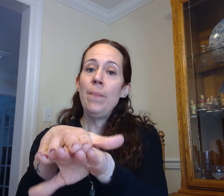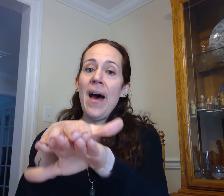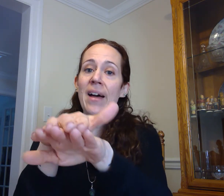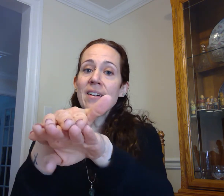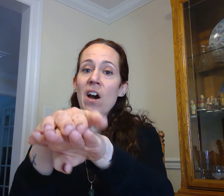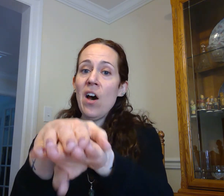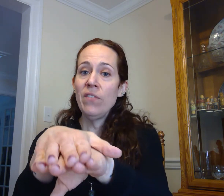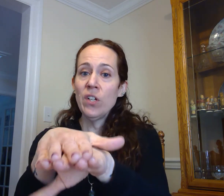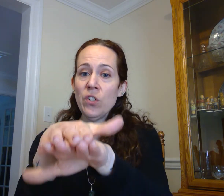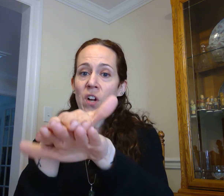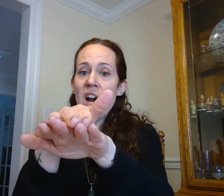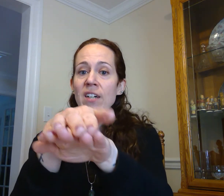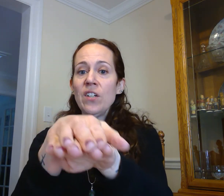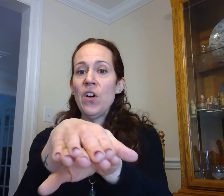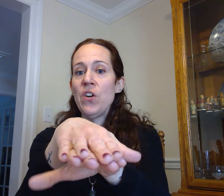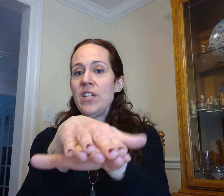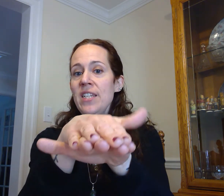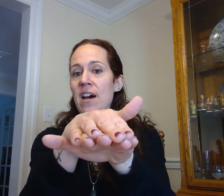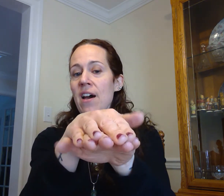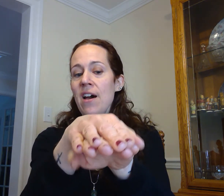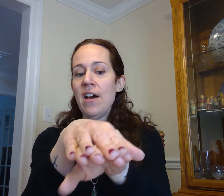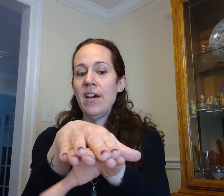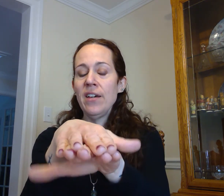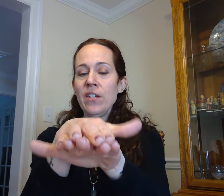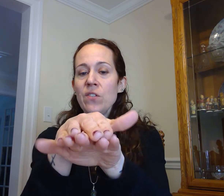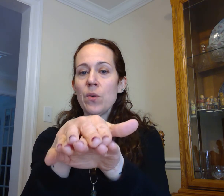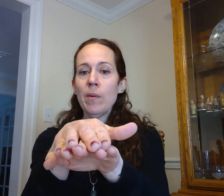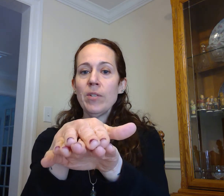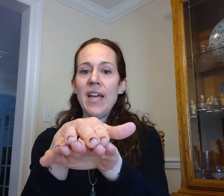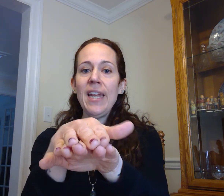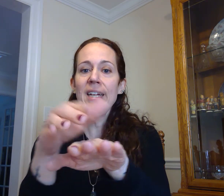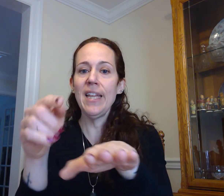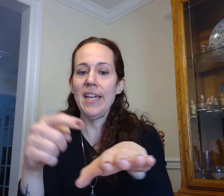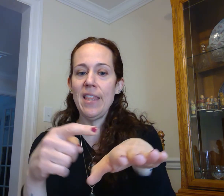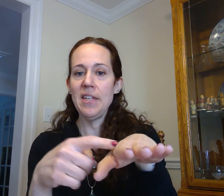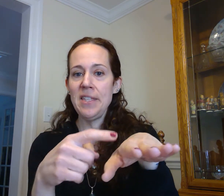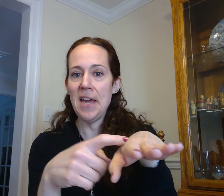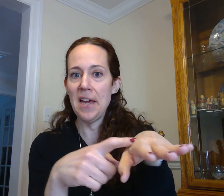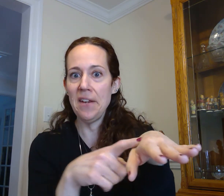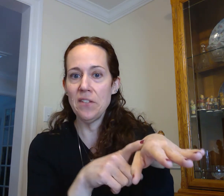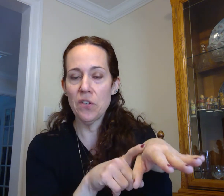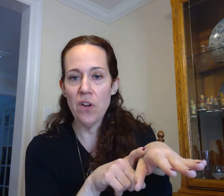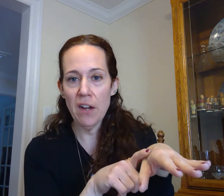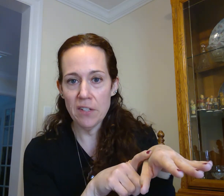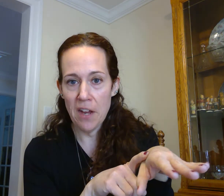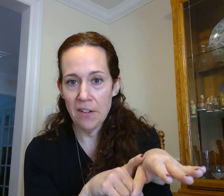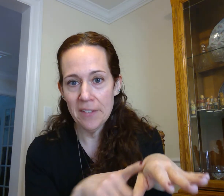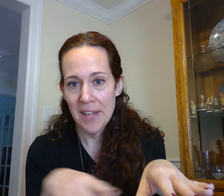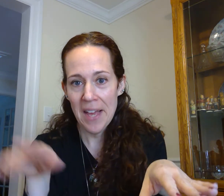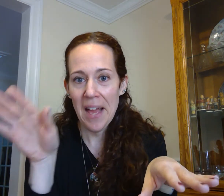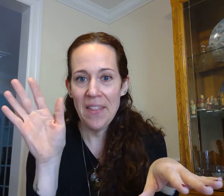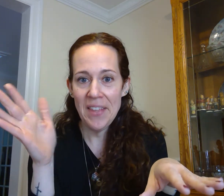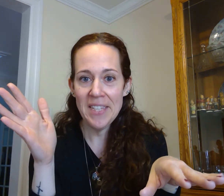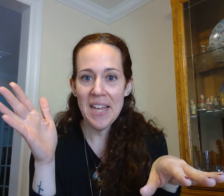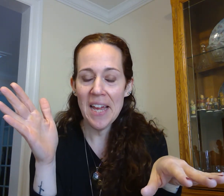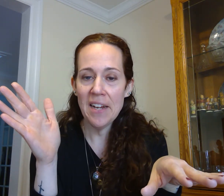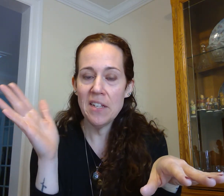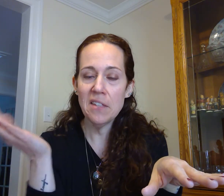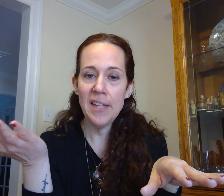back of a crocodile so we're pretending like this hand is a crocodile and this hand is a